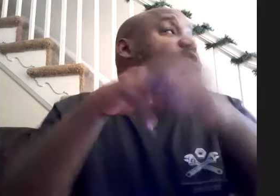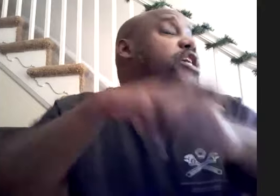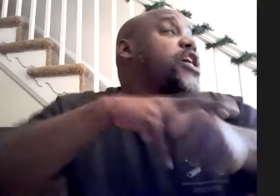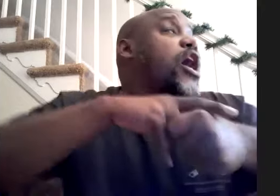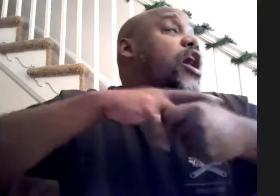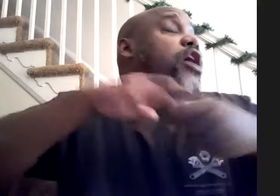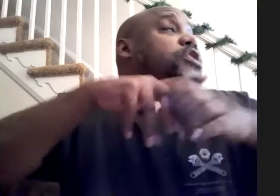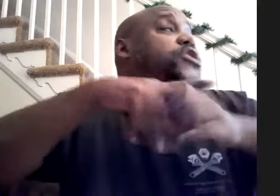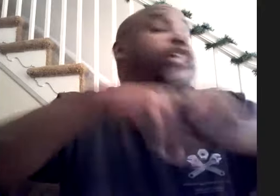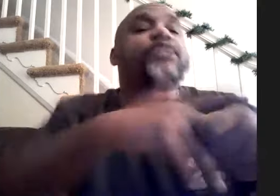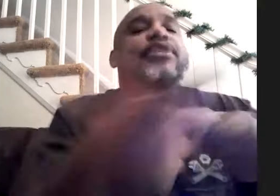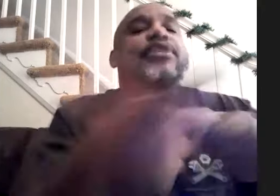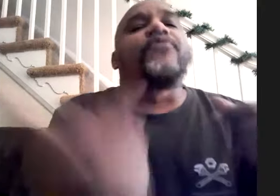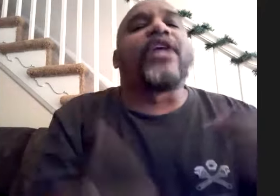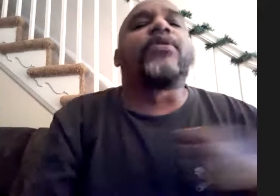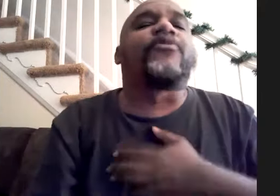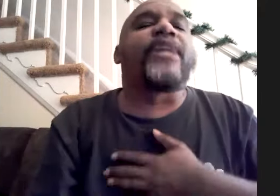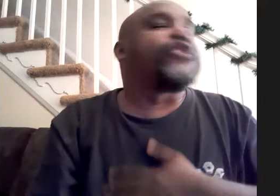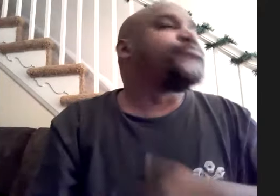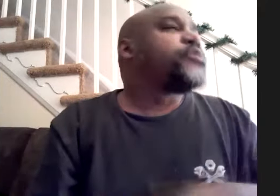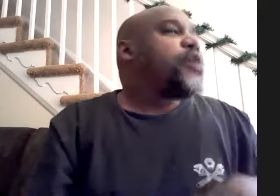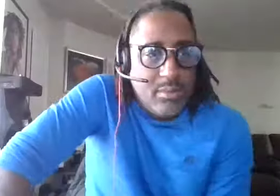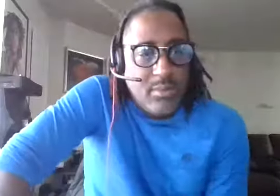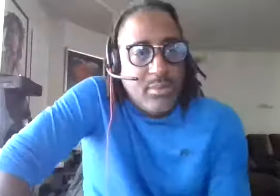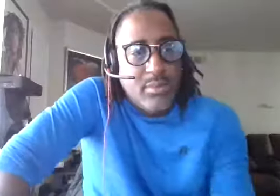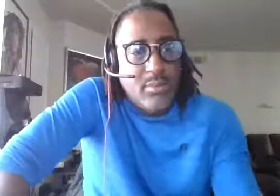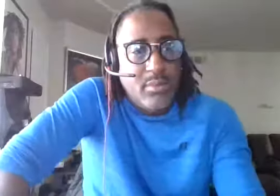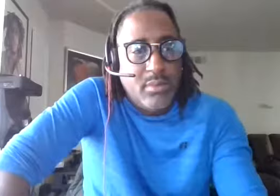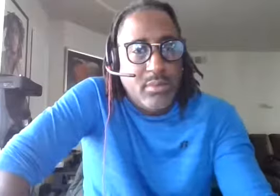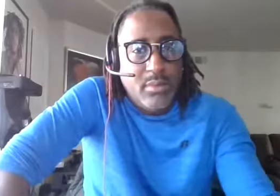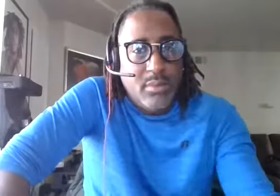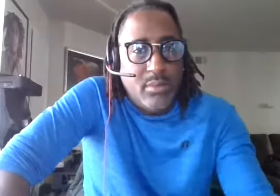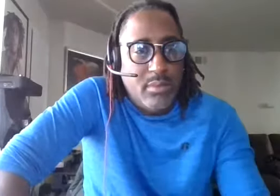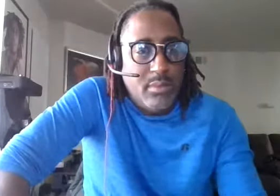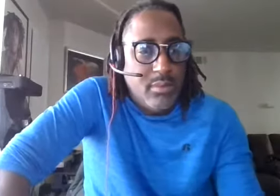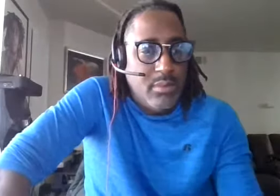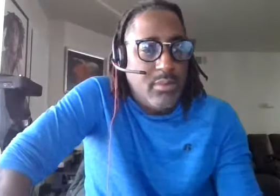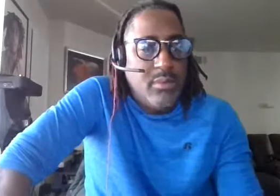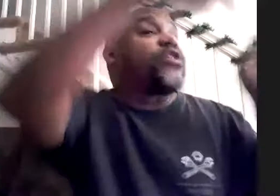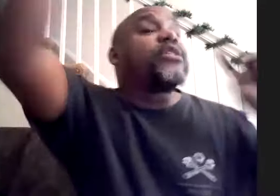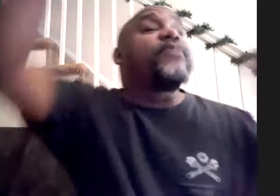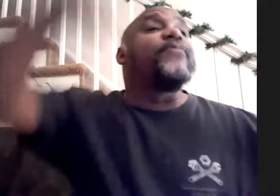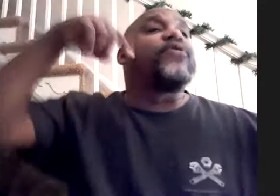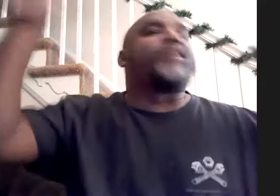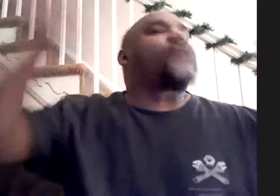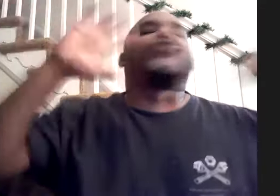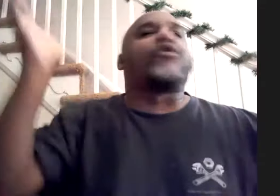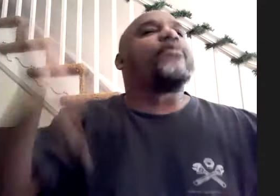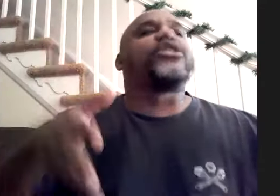see uh steve smith's group vital information and um it was crazy because i started running into people i mean of course there were a bunch of people